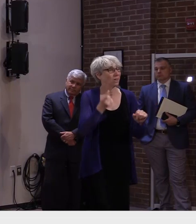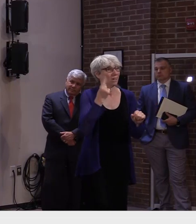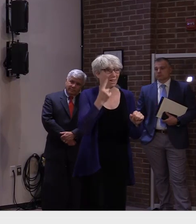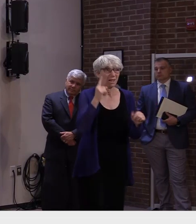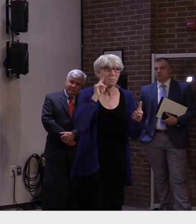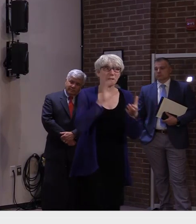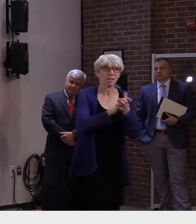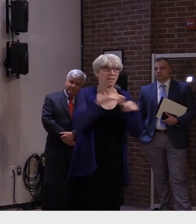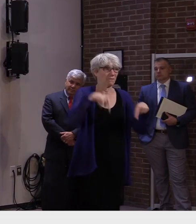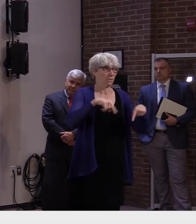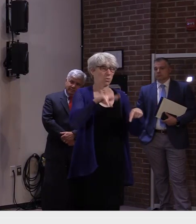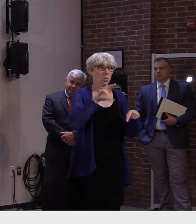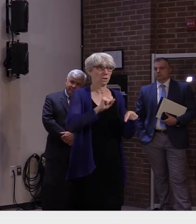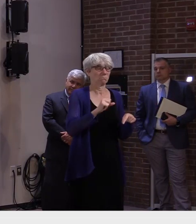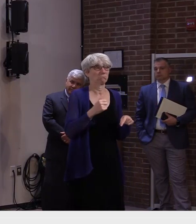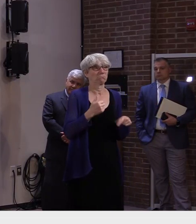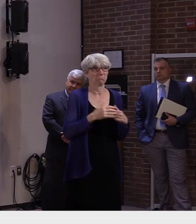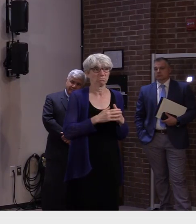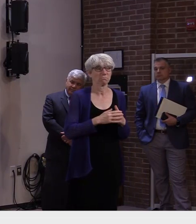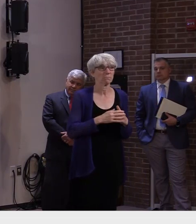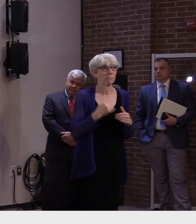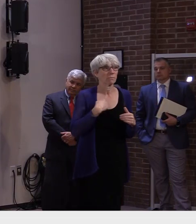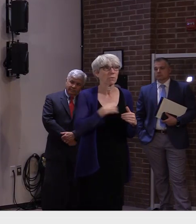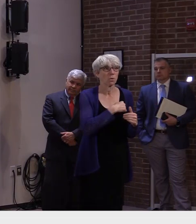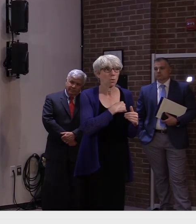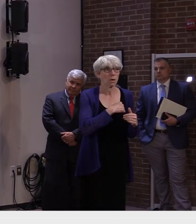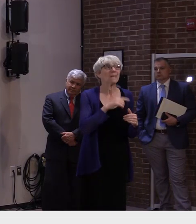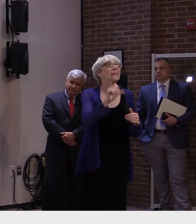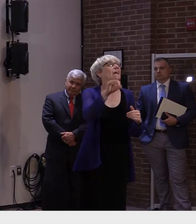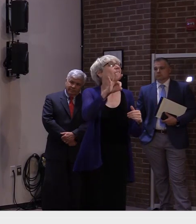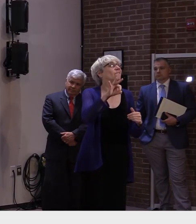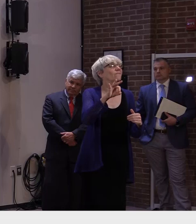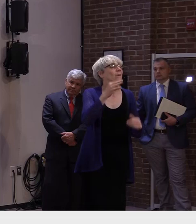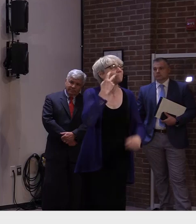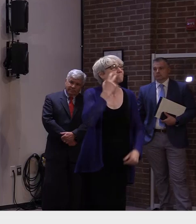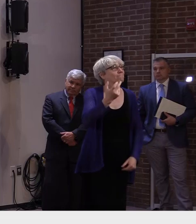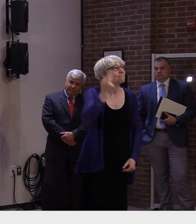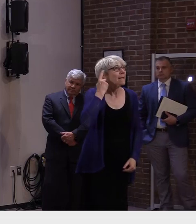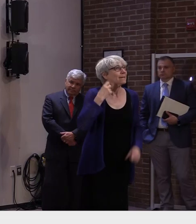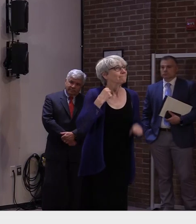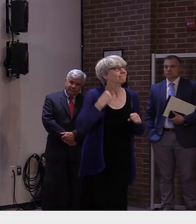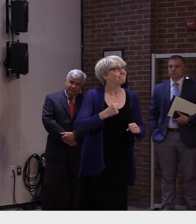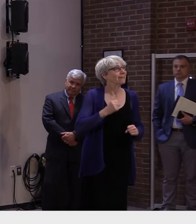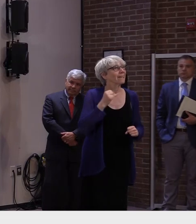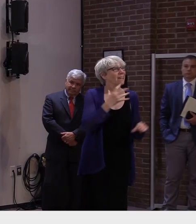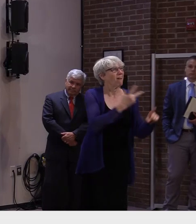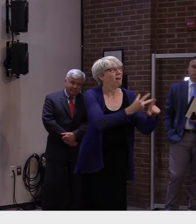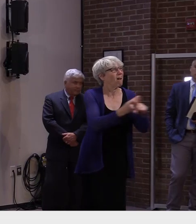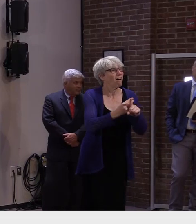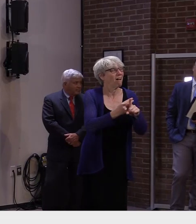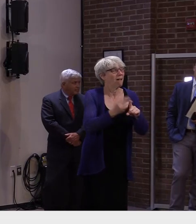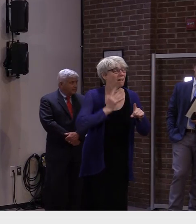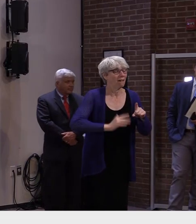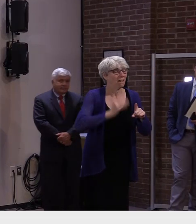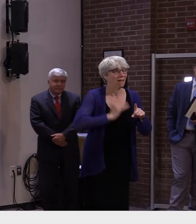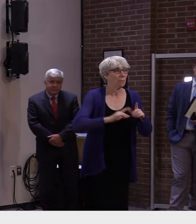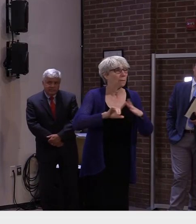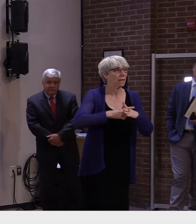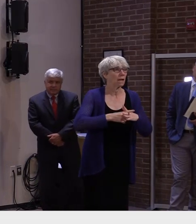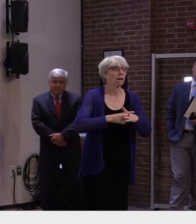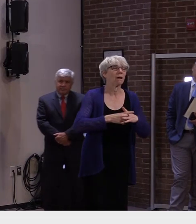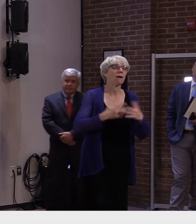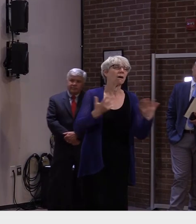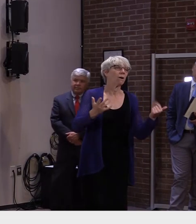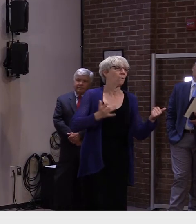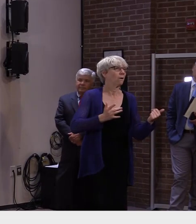have been more fully vaccinated, we wouldn't have this situation that we're in today. And I